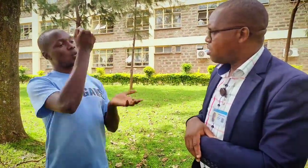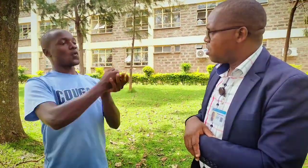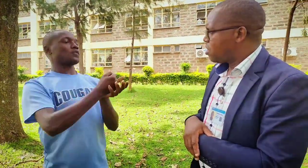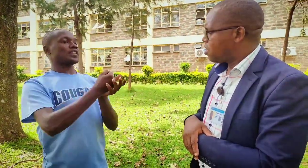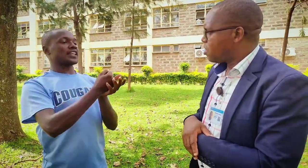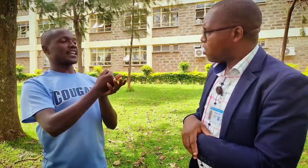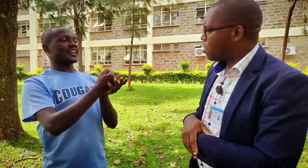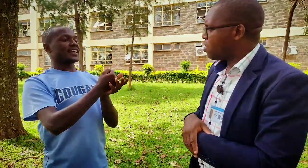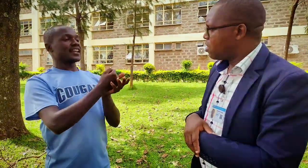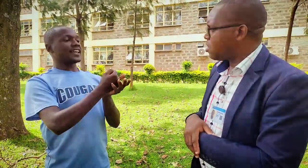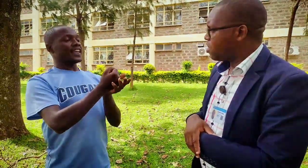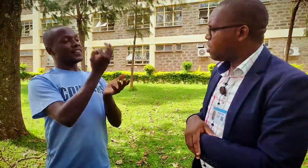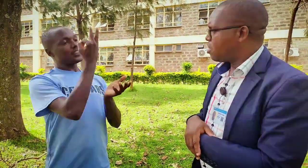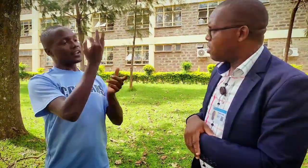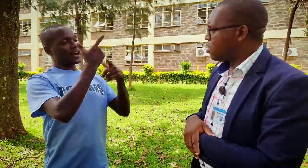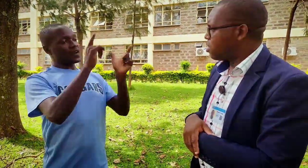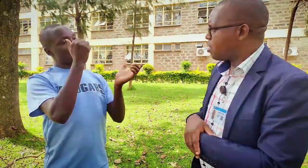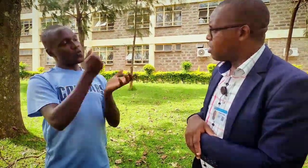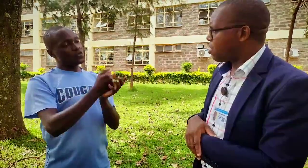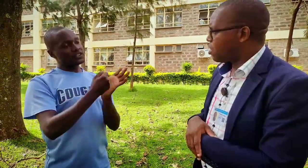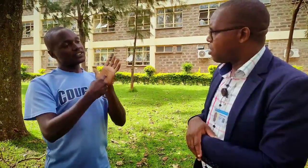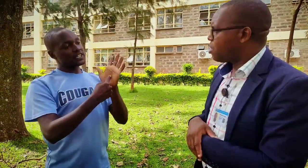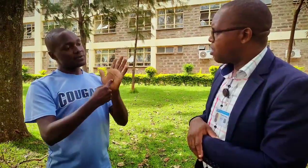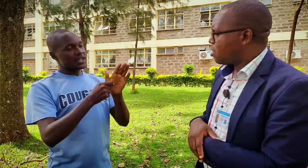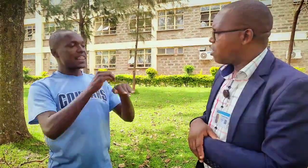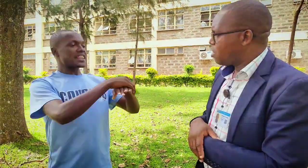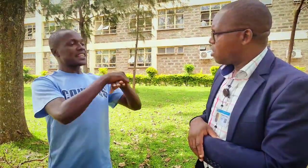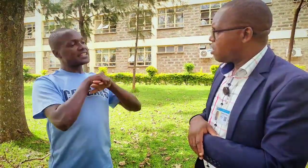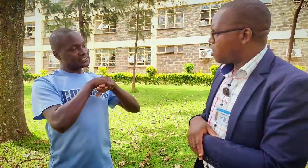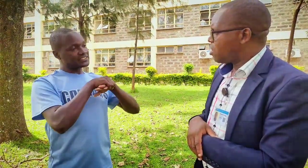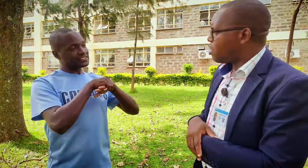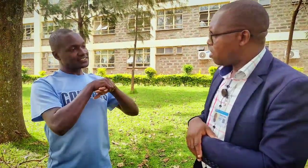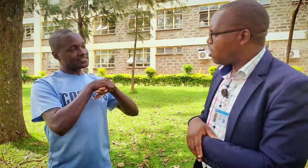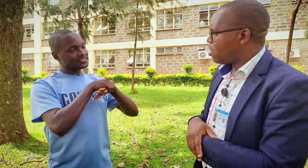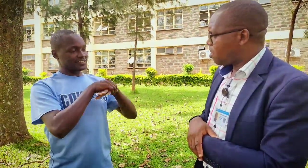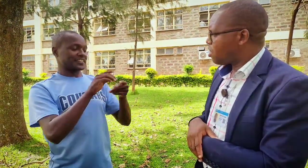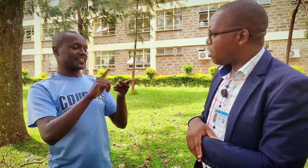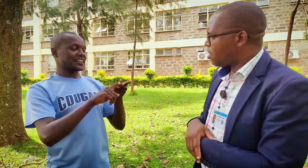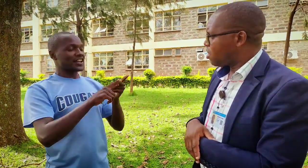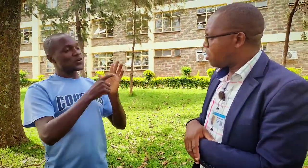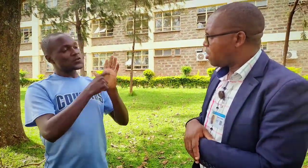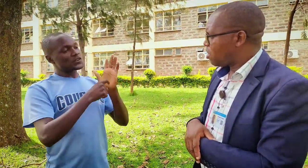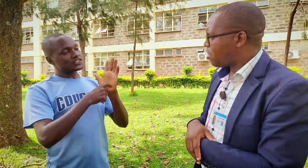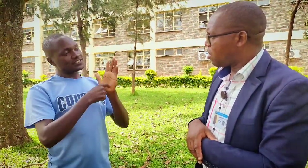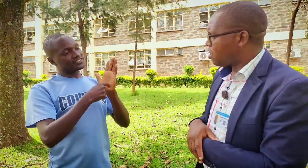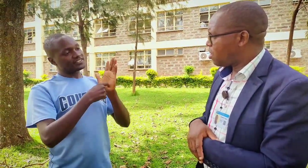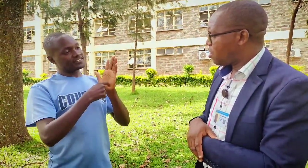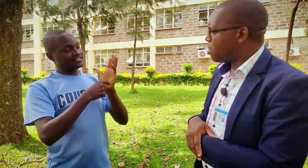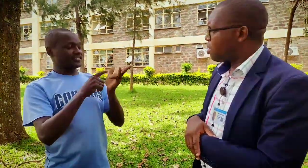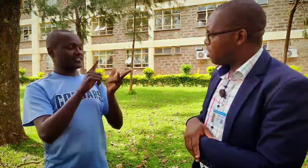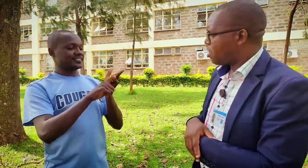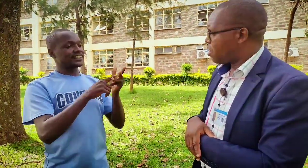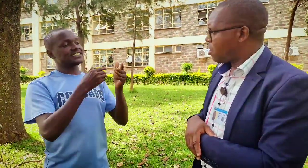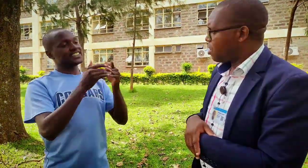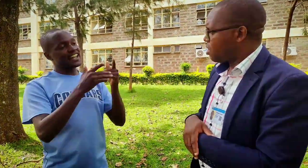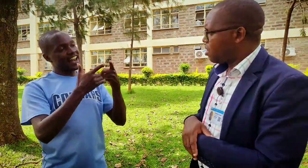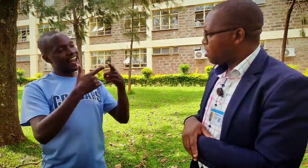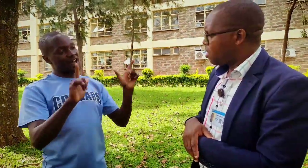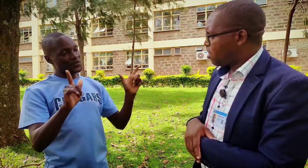languages that are official we have english we have kiswahile we have